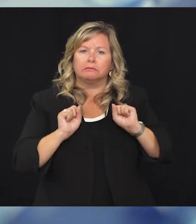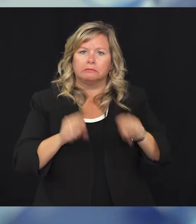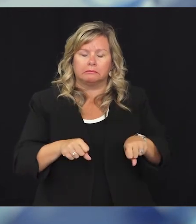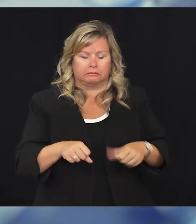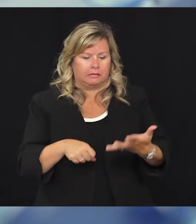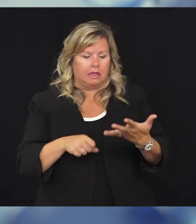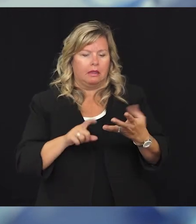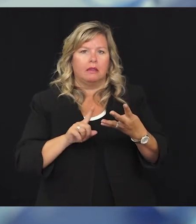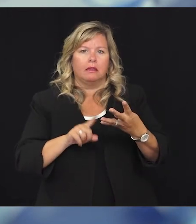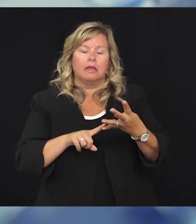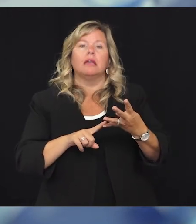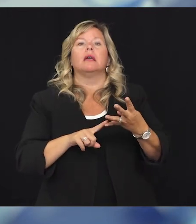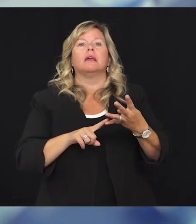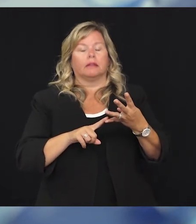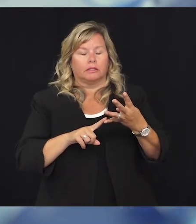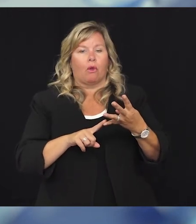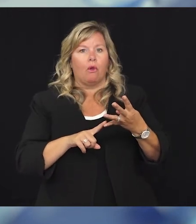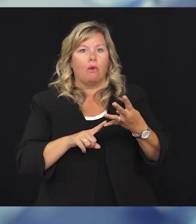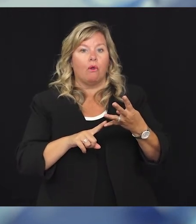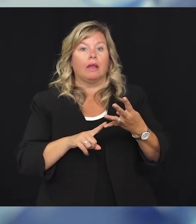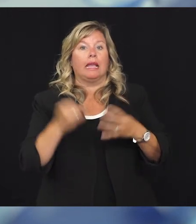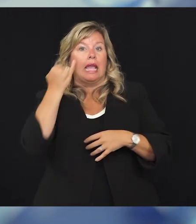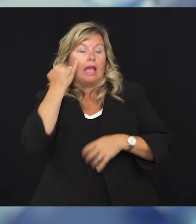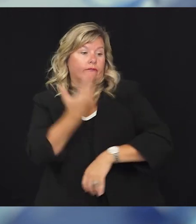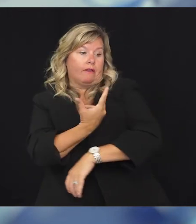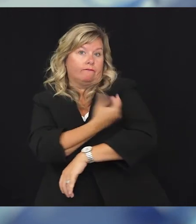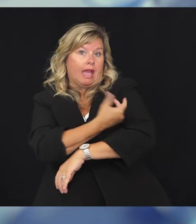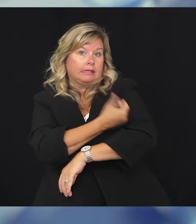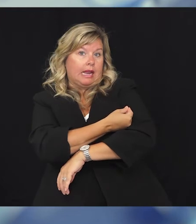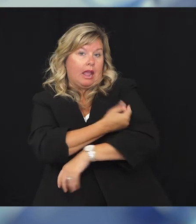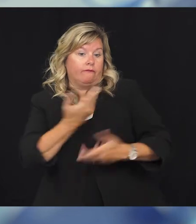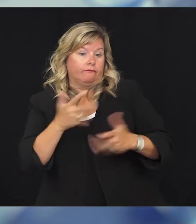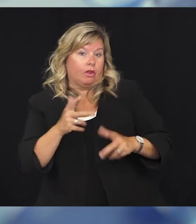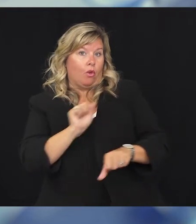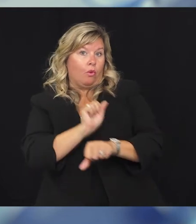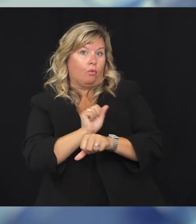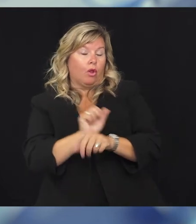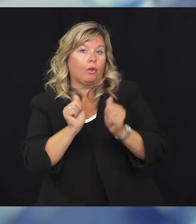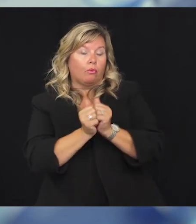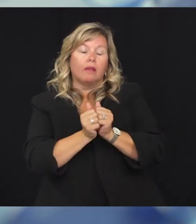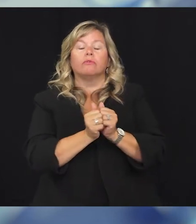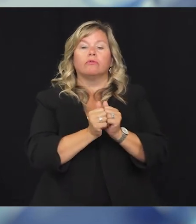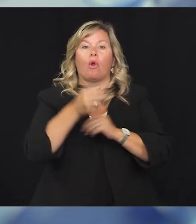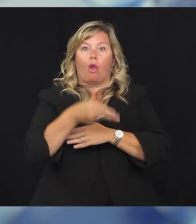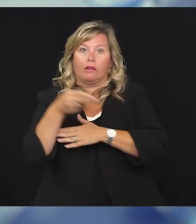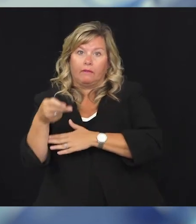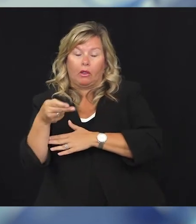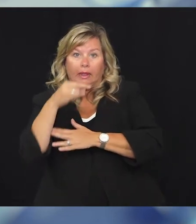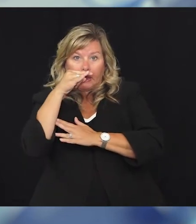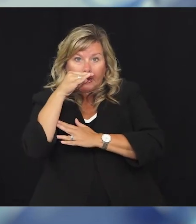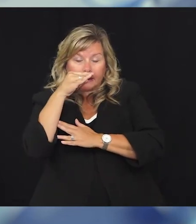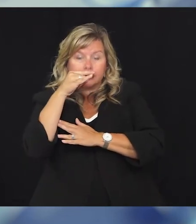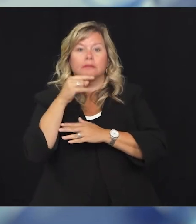vaccinated teachers who are working with children who are hard of hearing or students with developmental conditions who benefit from facial cues,